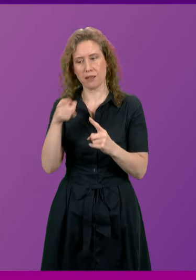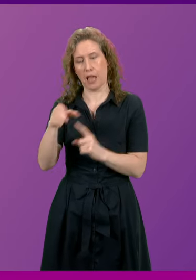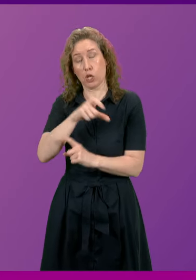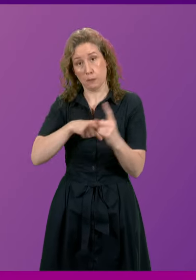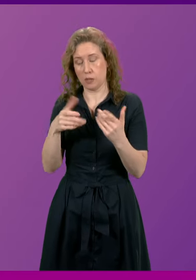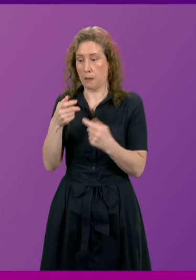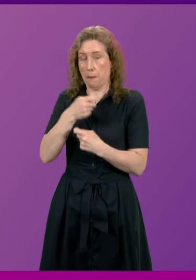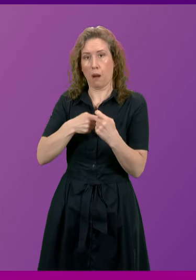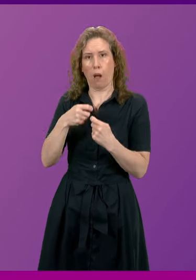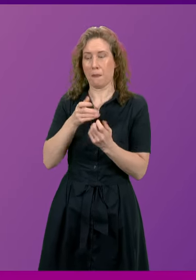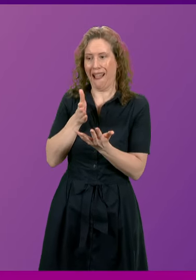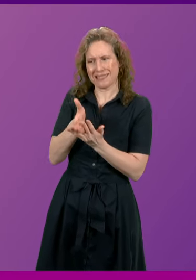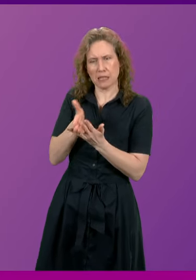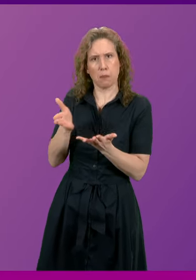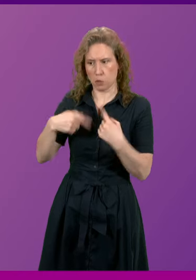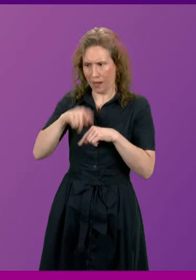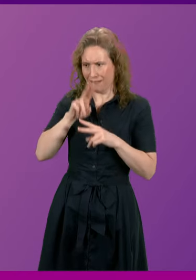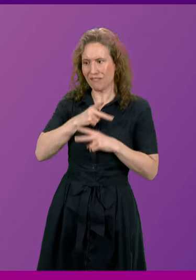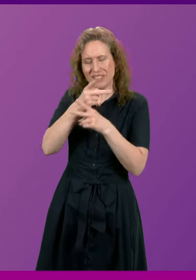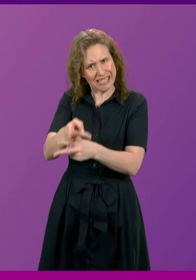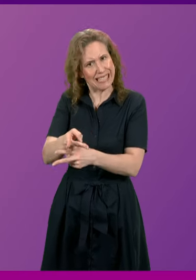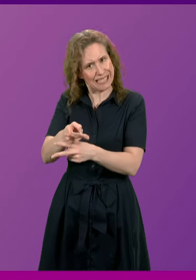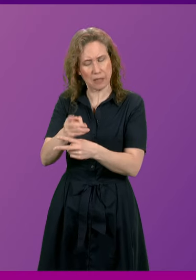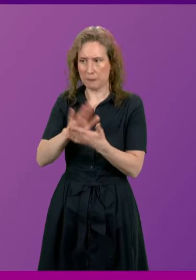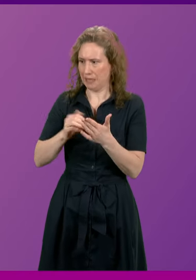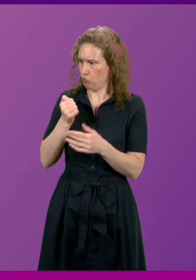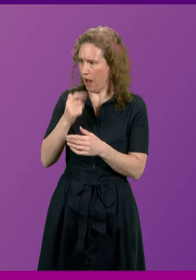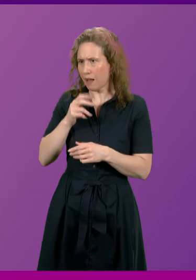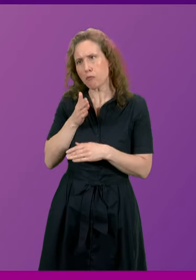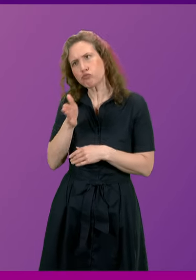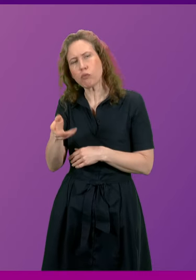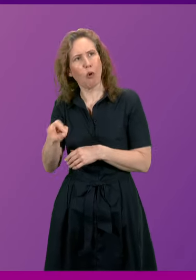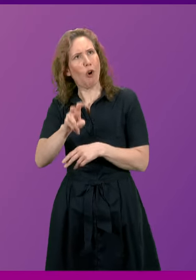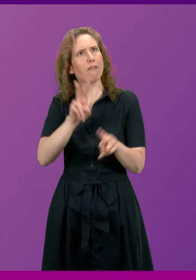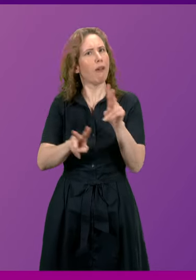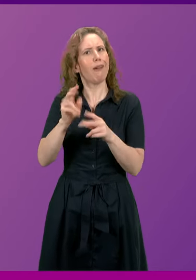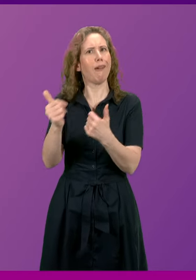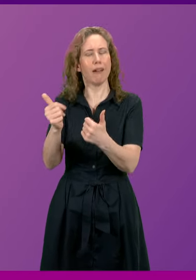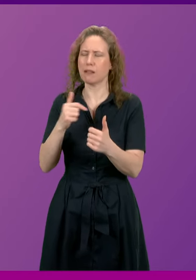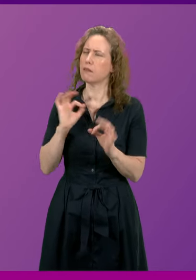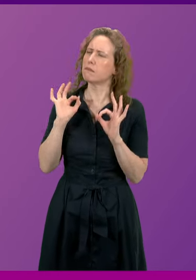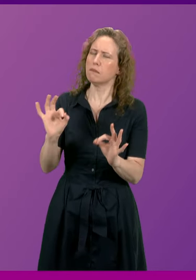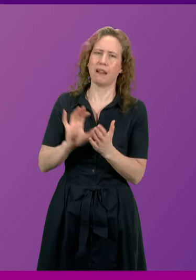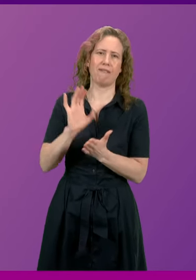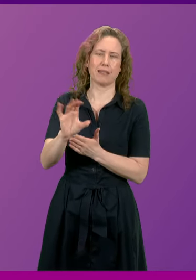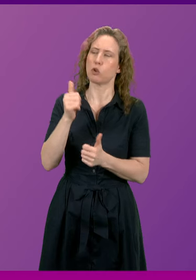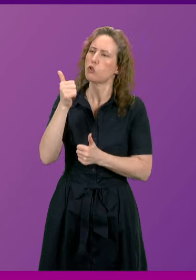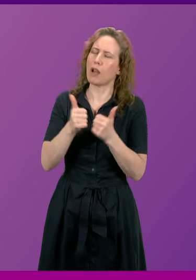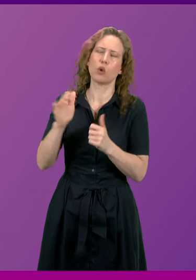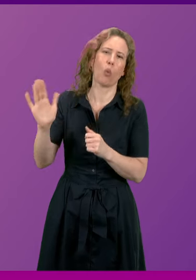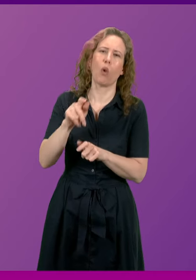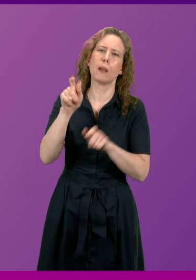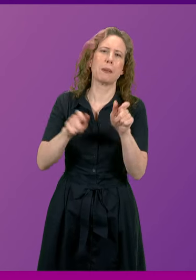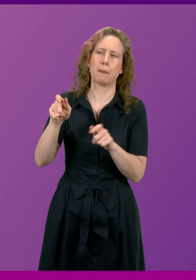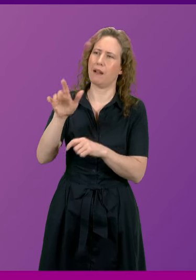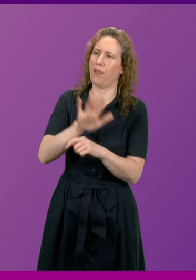as a place to visit and as a destination on the rail network. So I think it is a superb investment. I congratulate everyone involved in